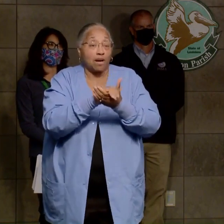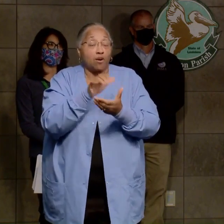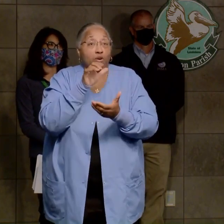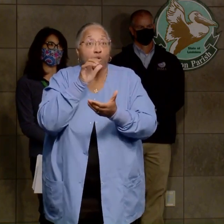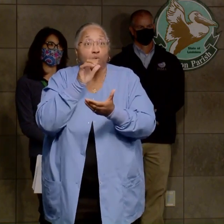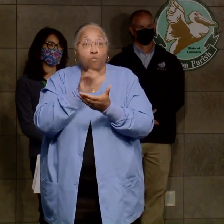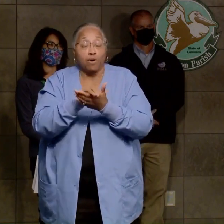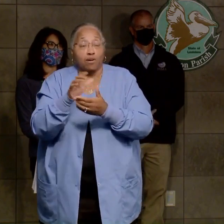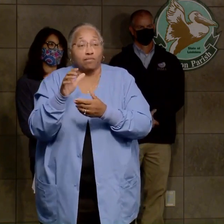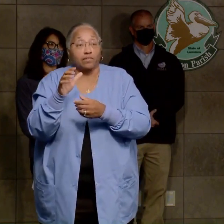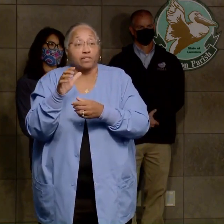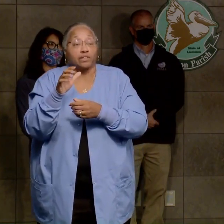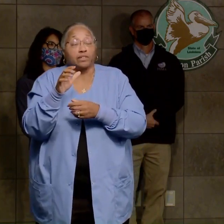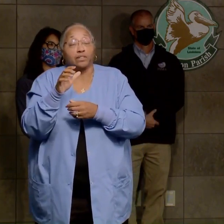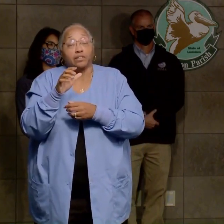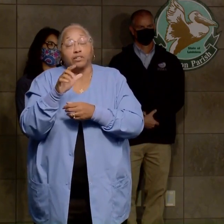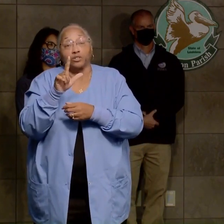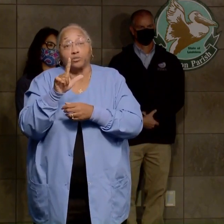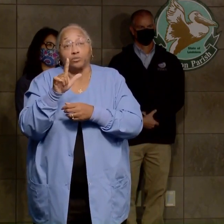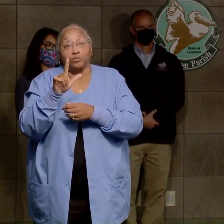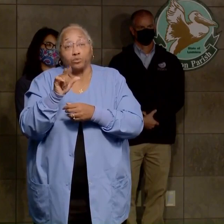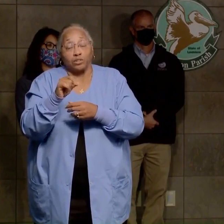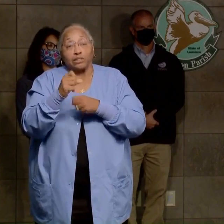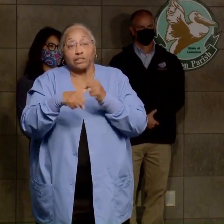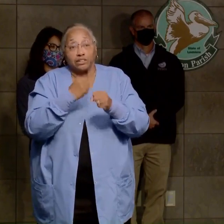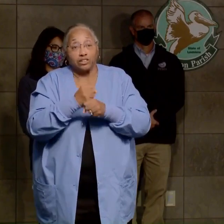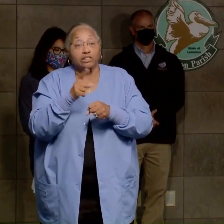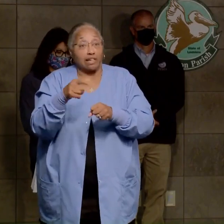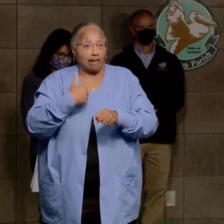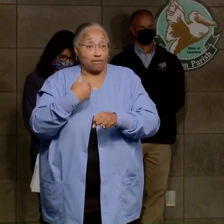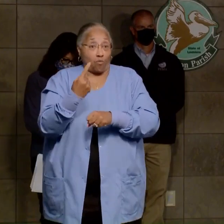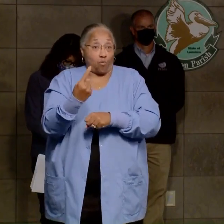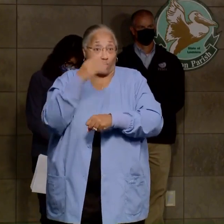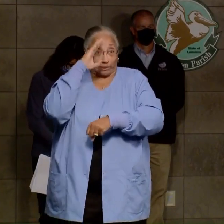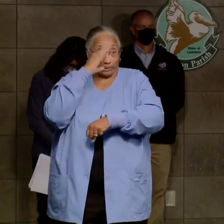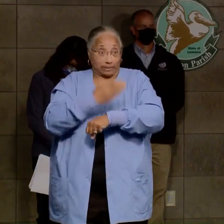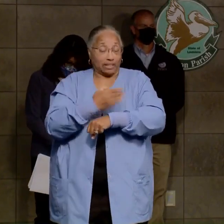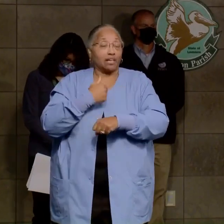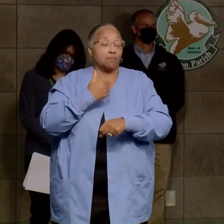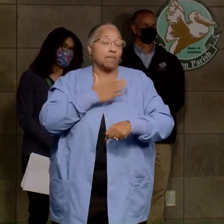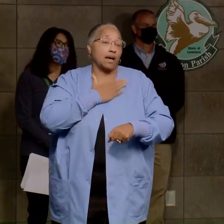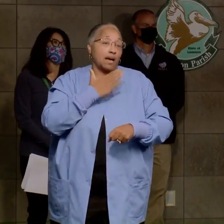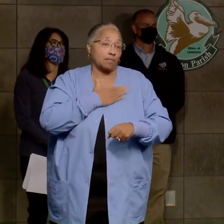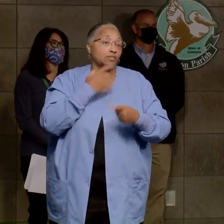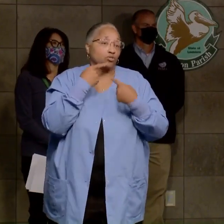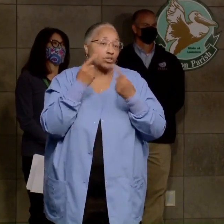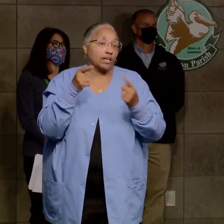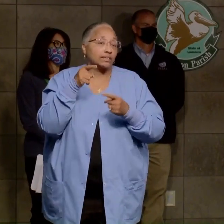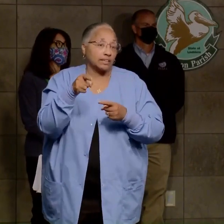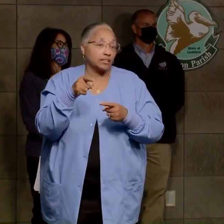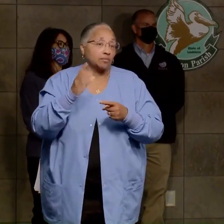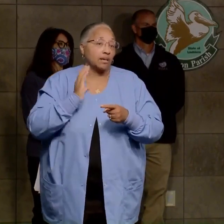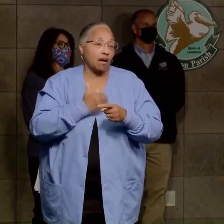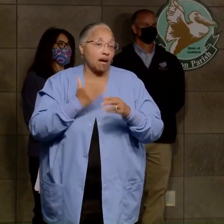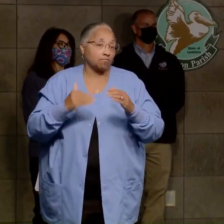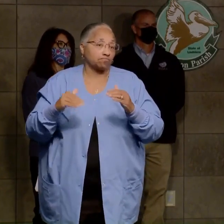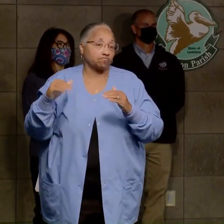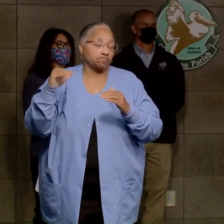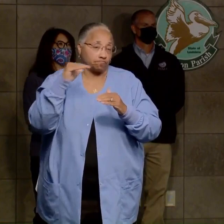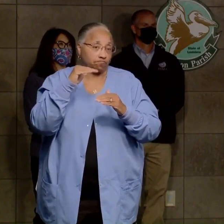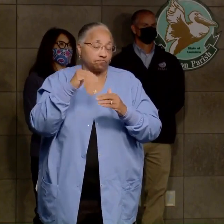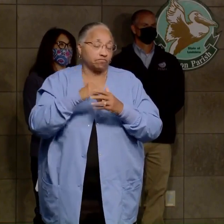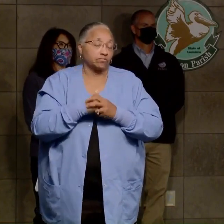29 years, and they have one son. And so I'm very pleased to announce that he'll be our superintendent, effective